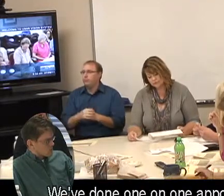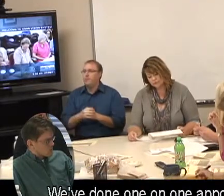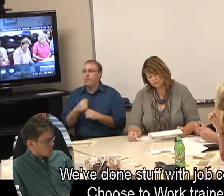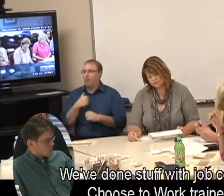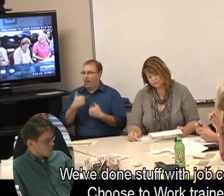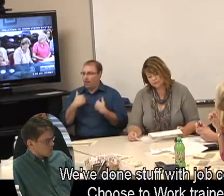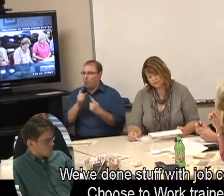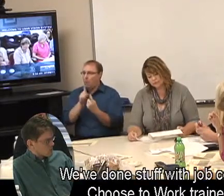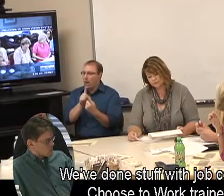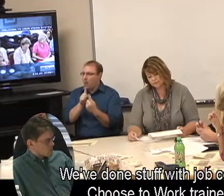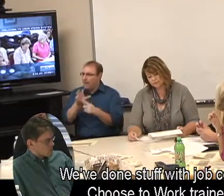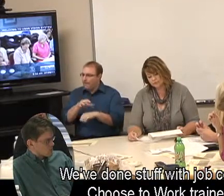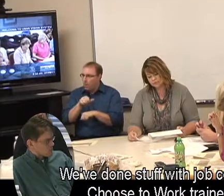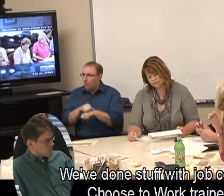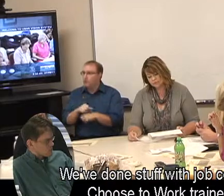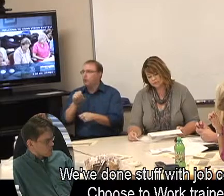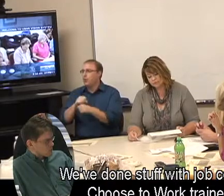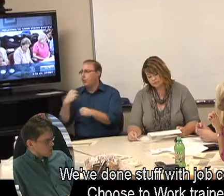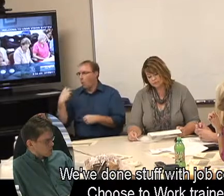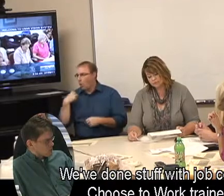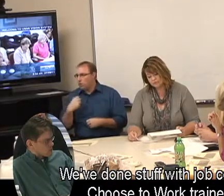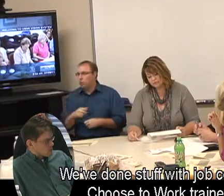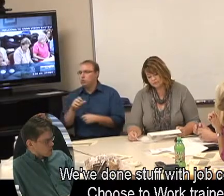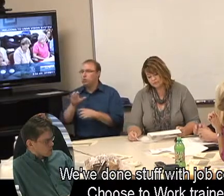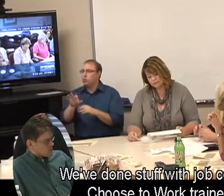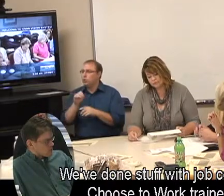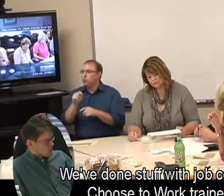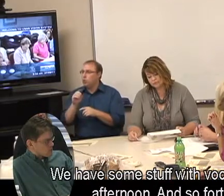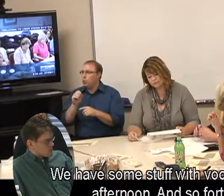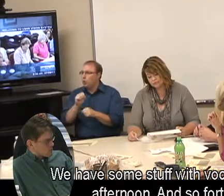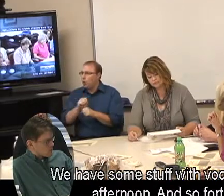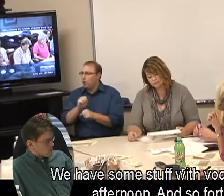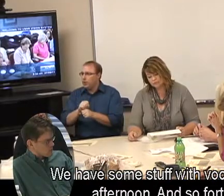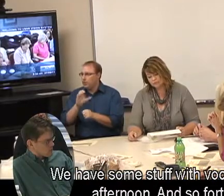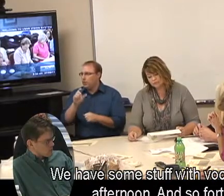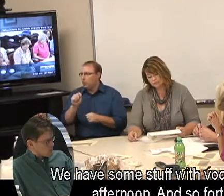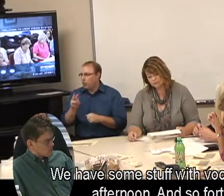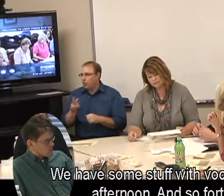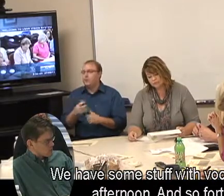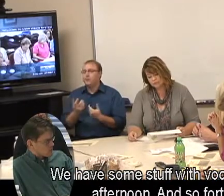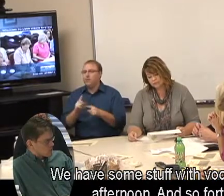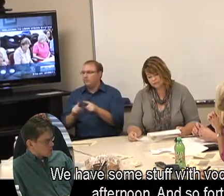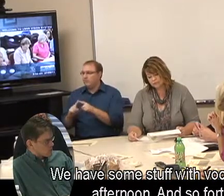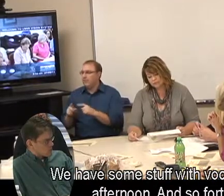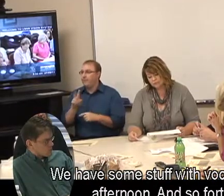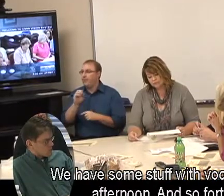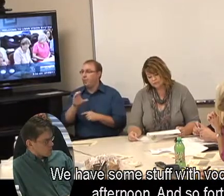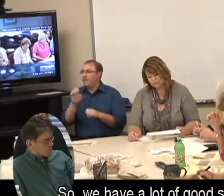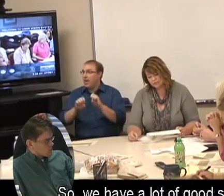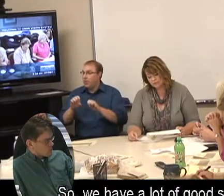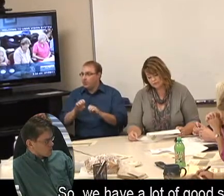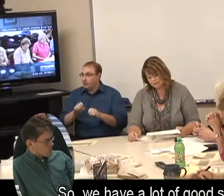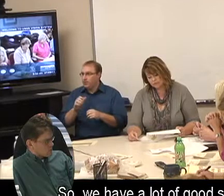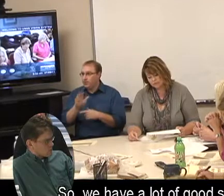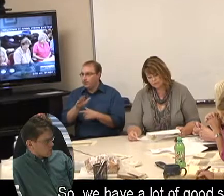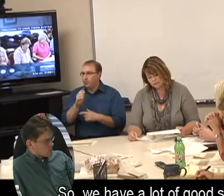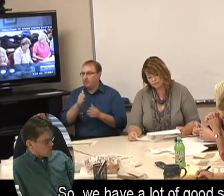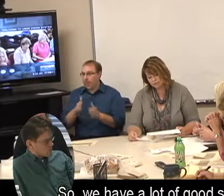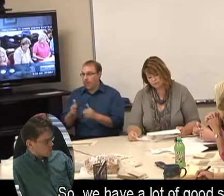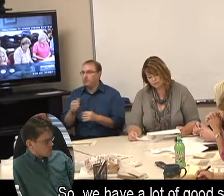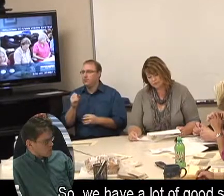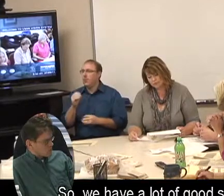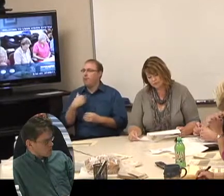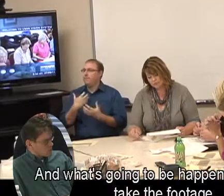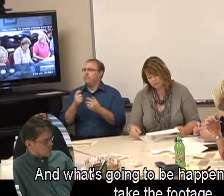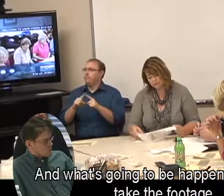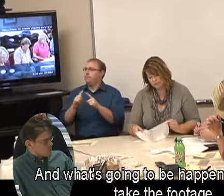appointments. We've had stuff with job coaches and choose-to-work trainers, and we have some stuff with vocational evaluation this afternoon and so forth. So, we've got a lot of